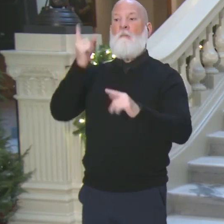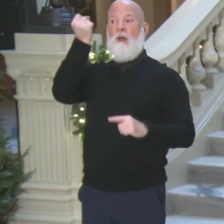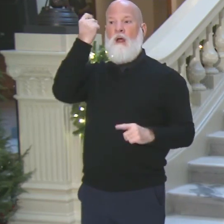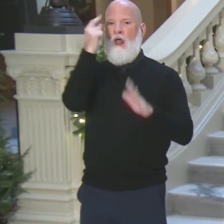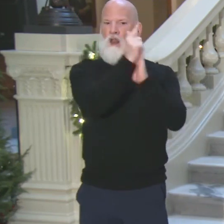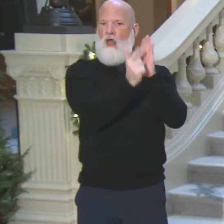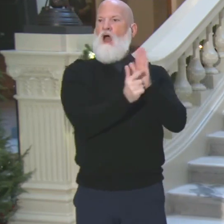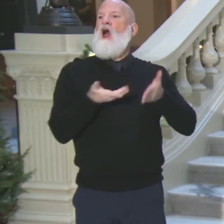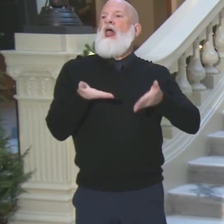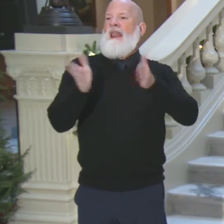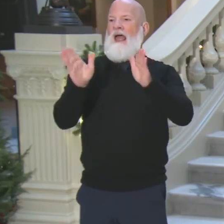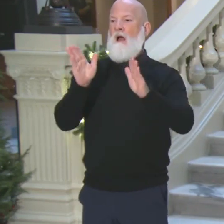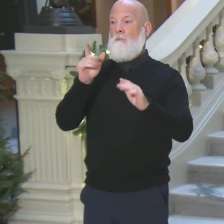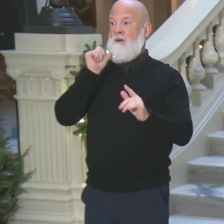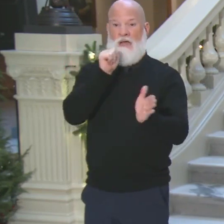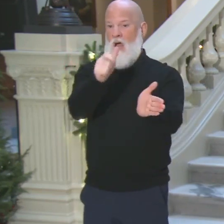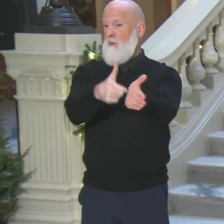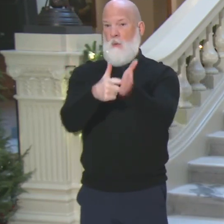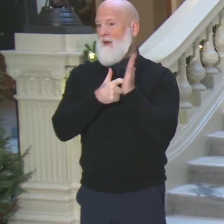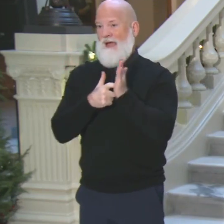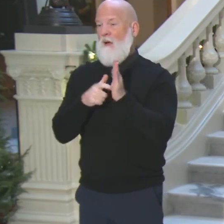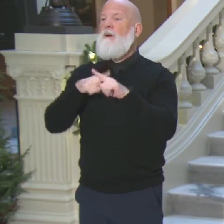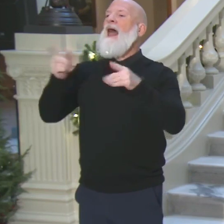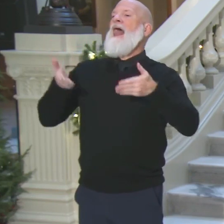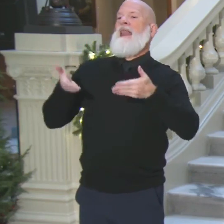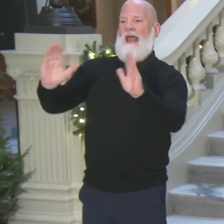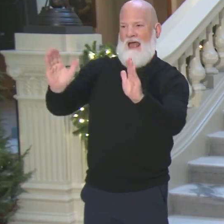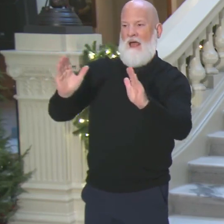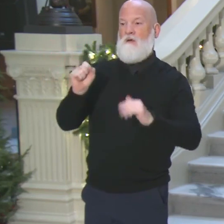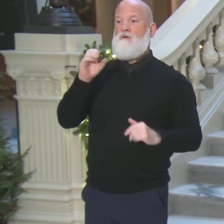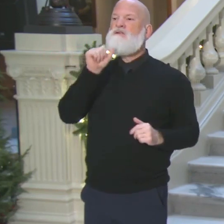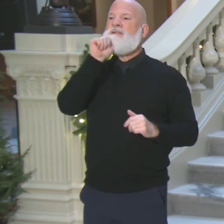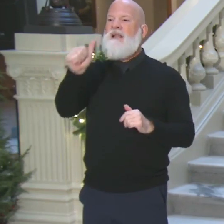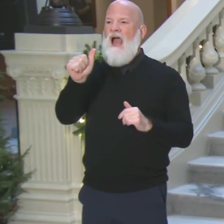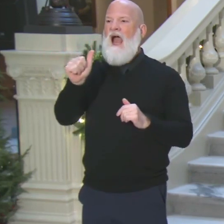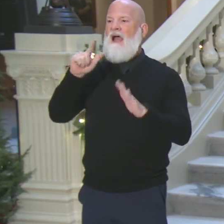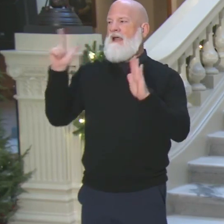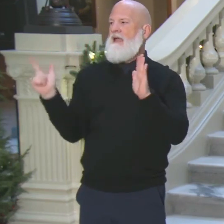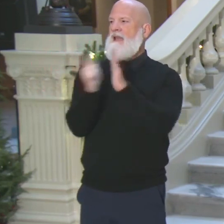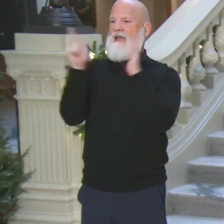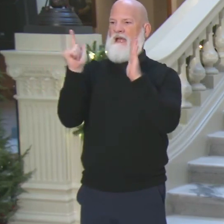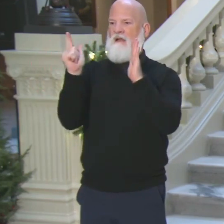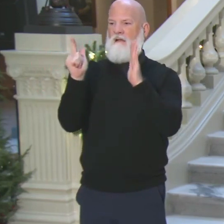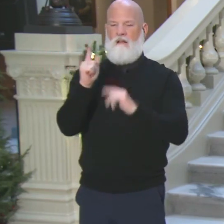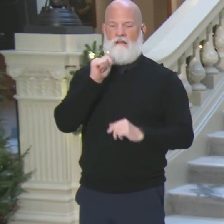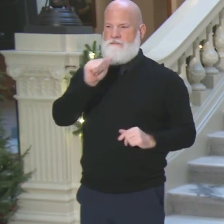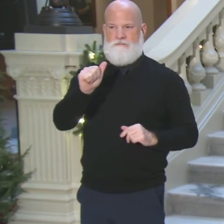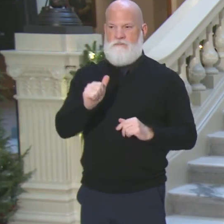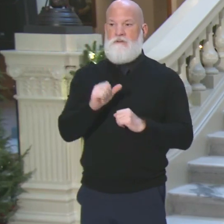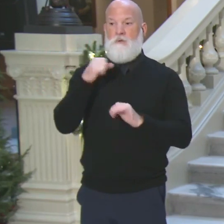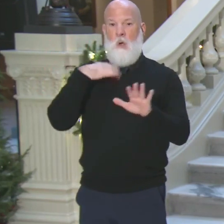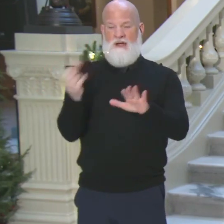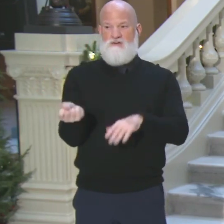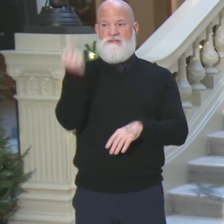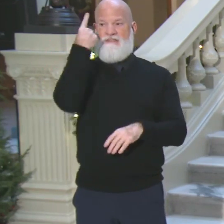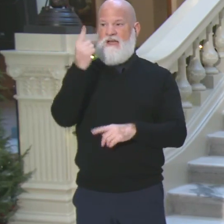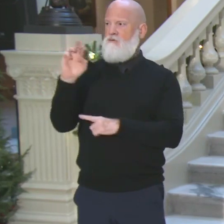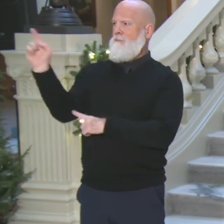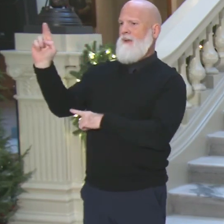the main thing. So this is not illegal counting, as it says. Now, I understand the frustration, especially on the Republican side, because